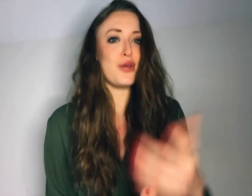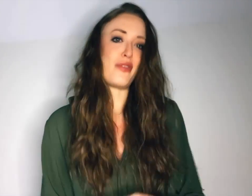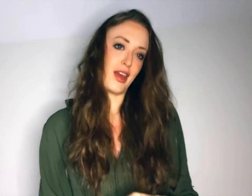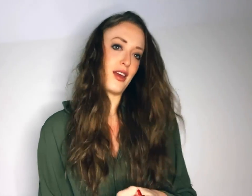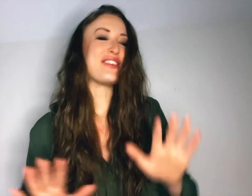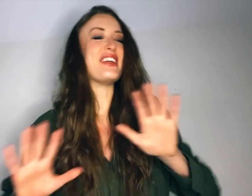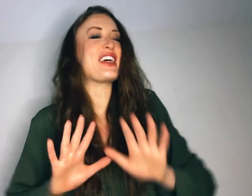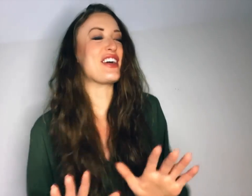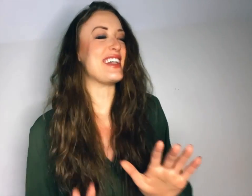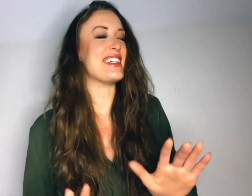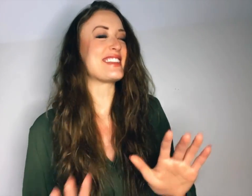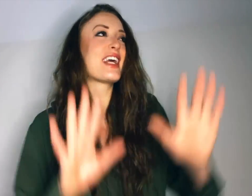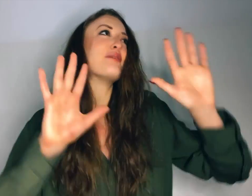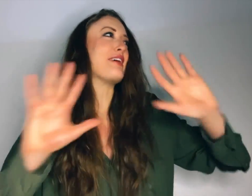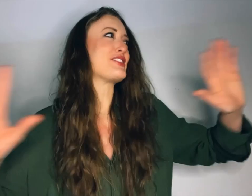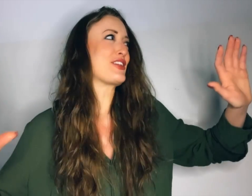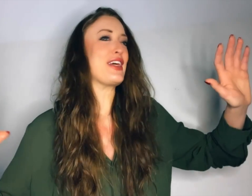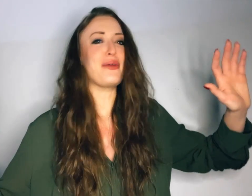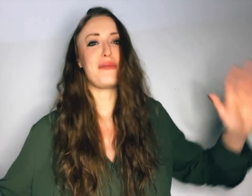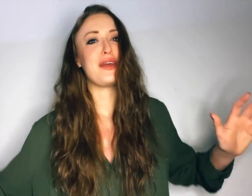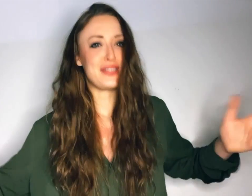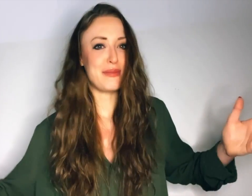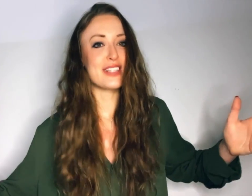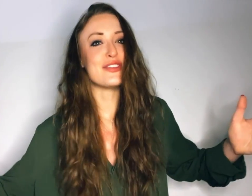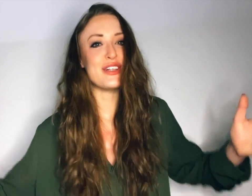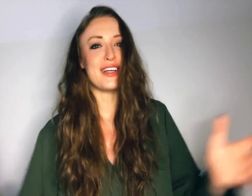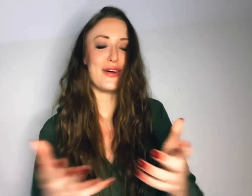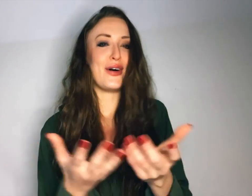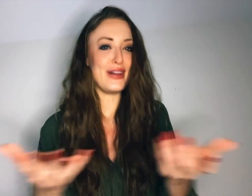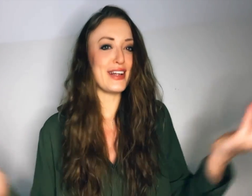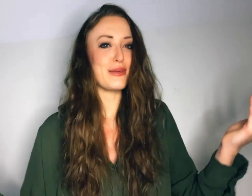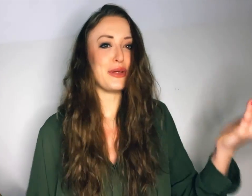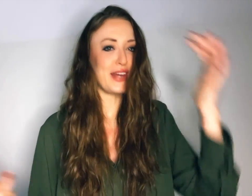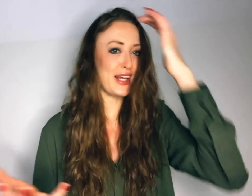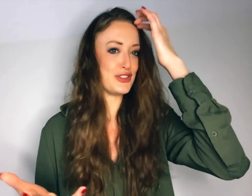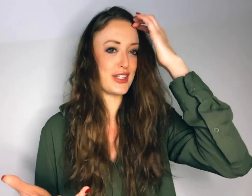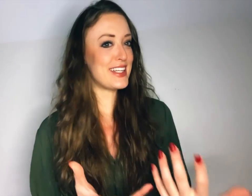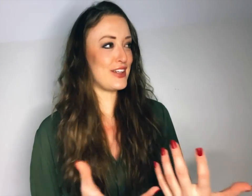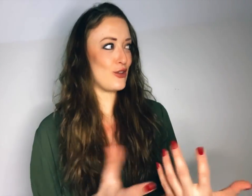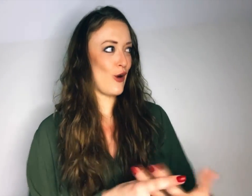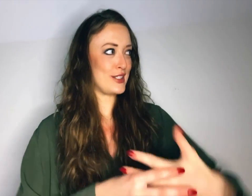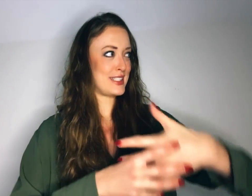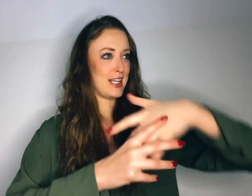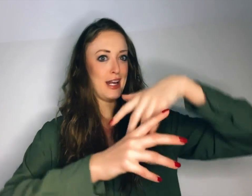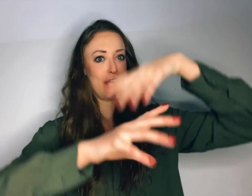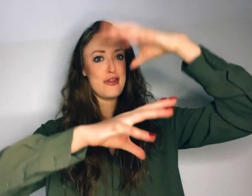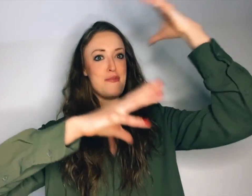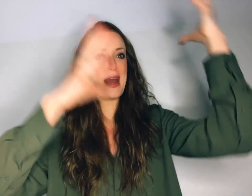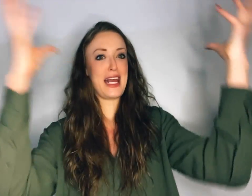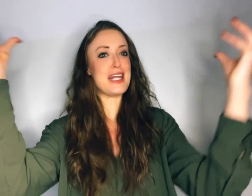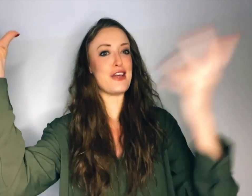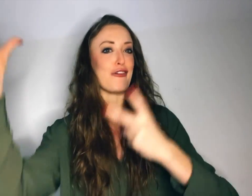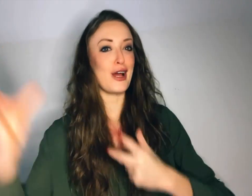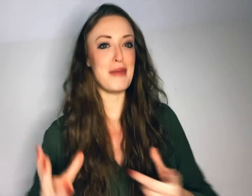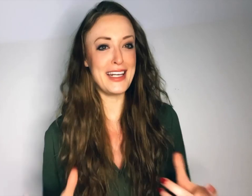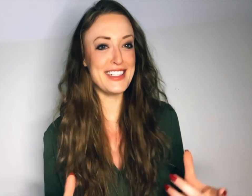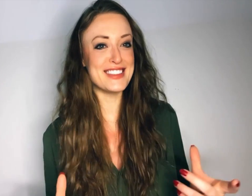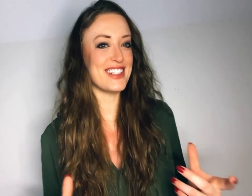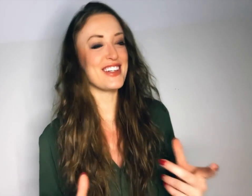do you think? Be courteous. Make sure that you are being respectful in all communication. don't get lost in the many different opinions that are in